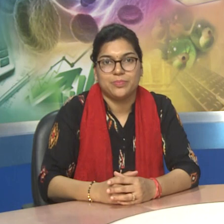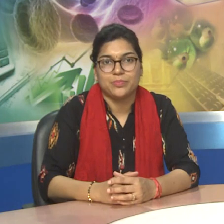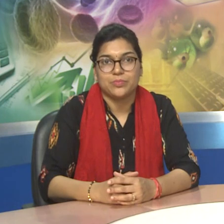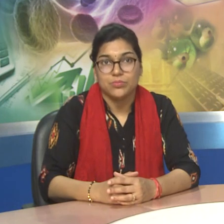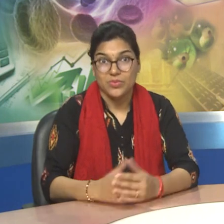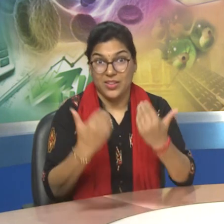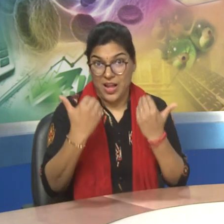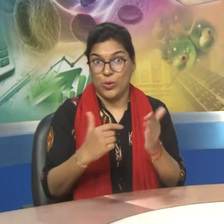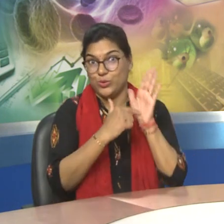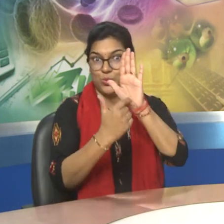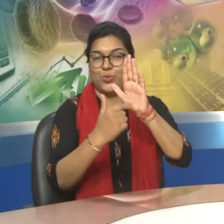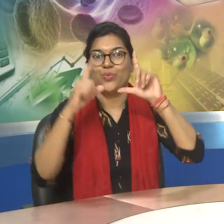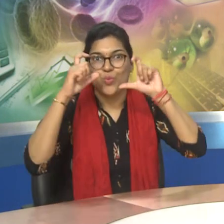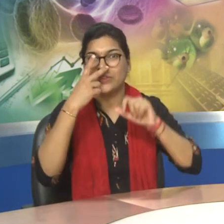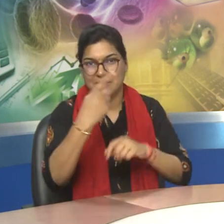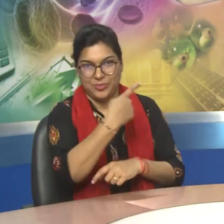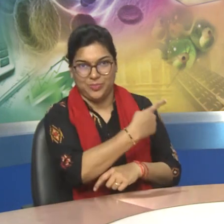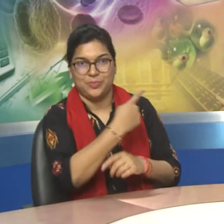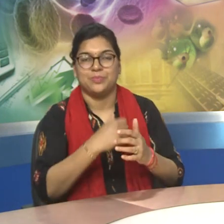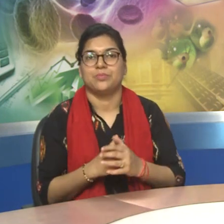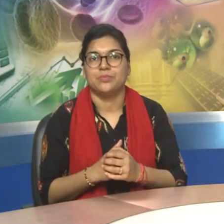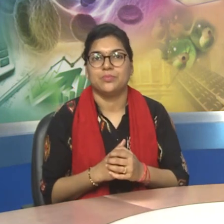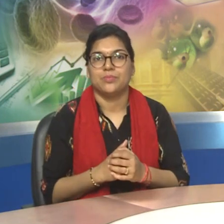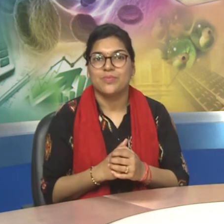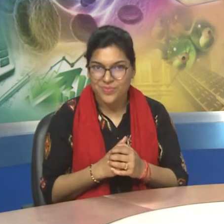The periodicals of the trade and business periodicals